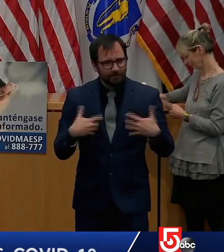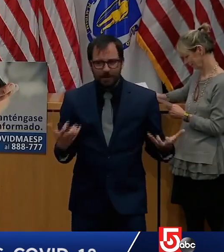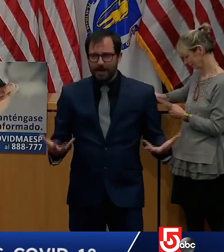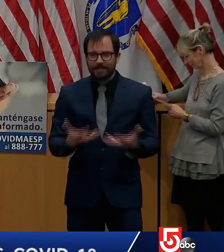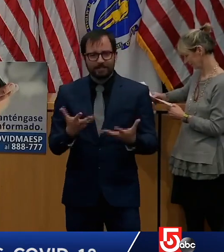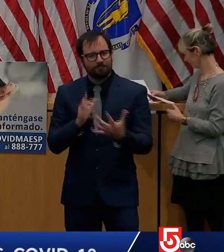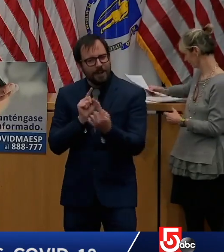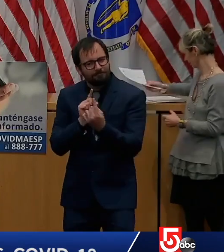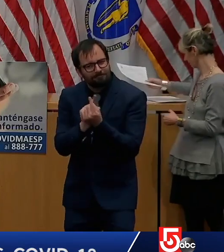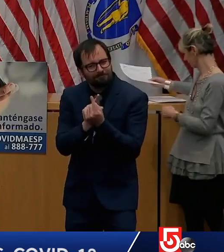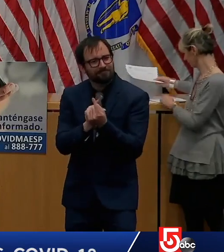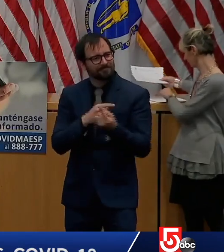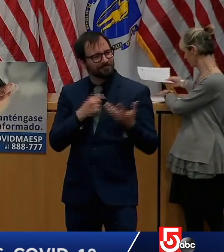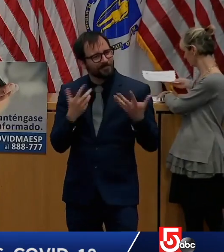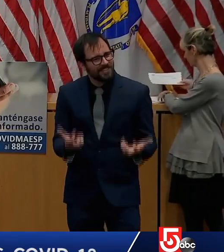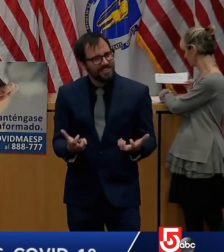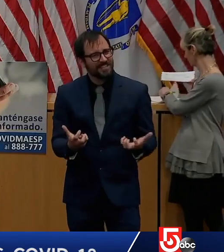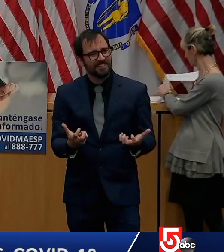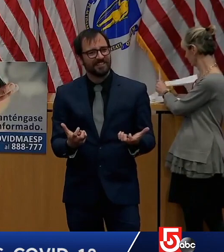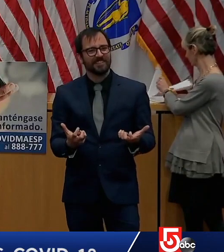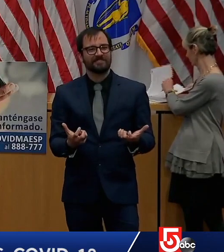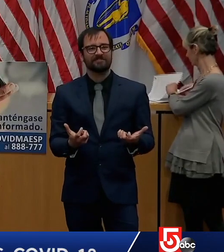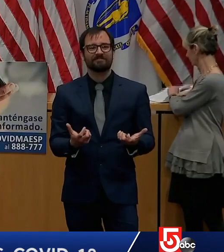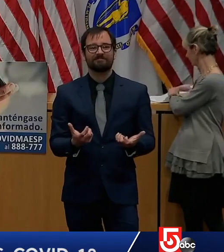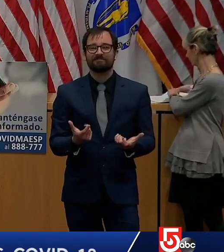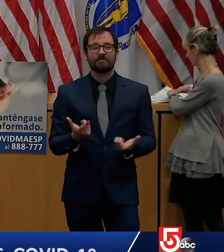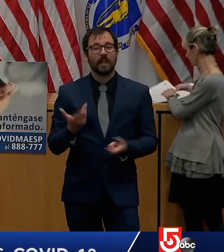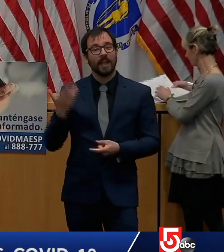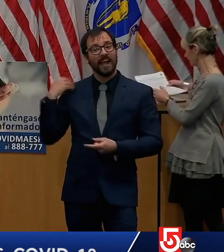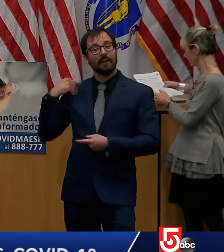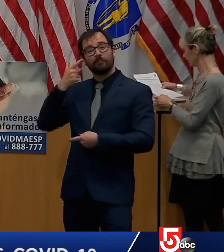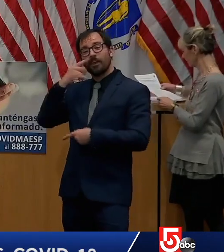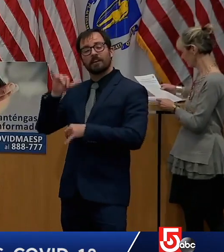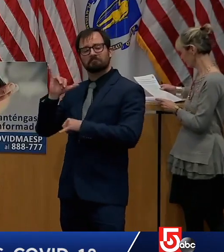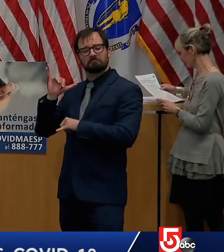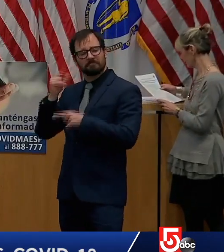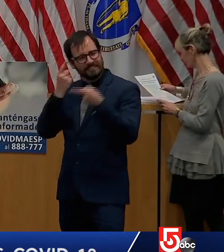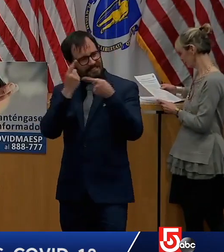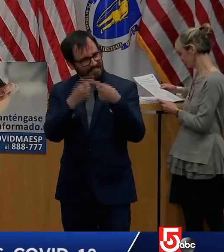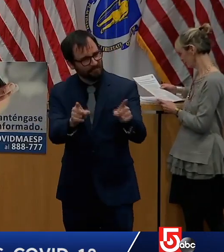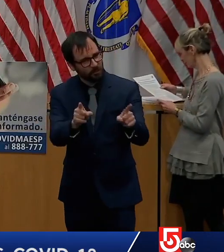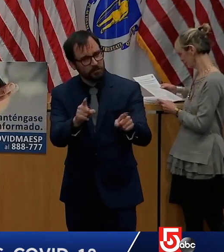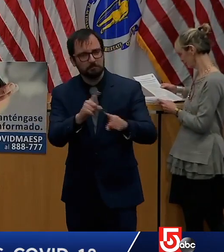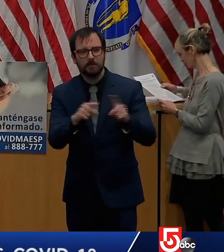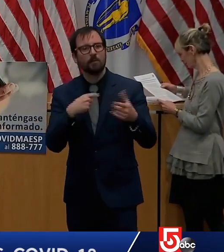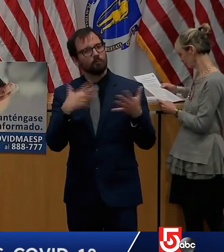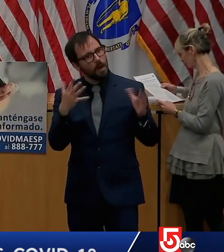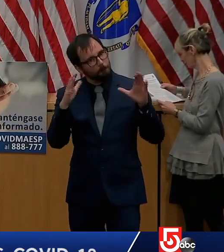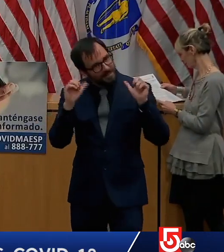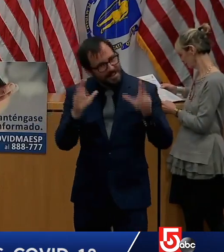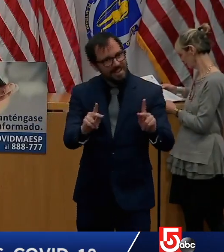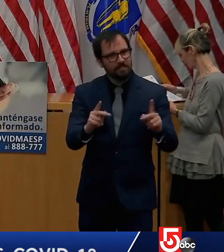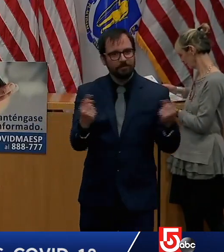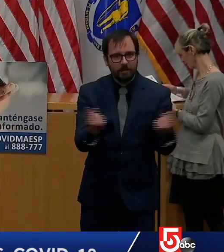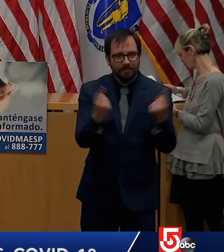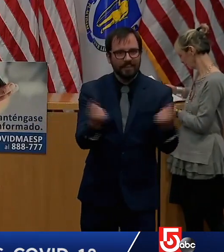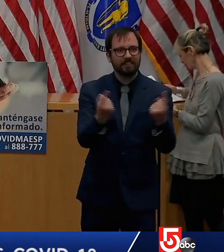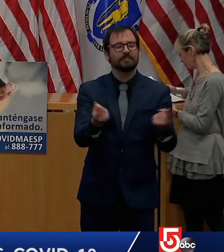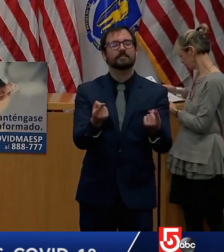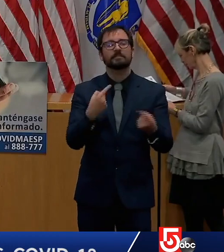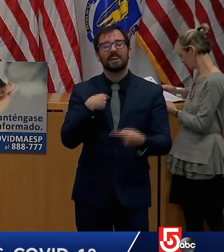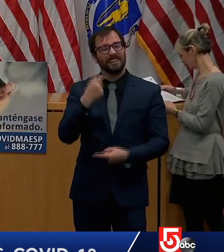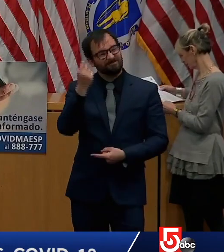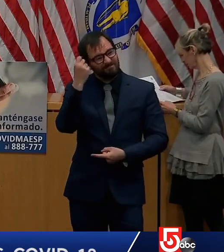something like a new normal sooner rather than later. But I'm also the person who's looking at all the data every day and talking to the folks at the command center